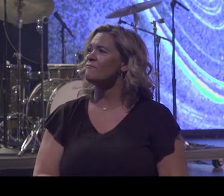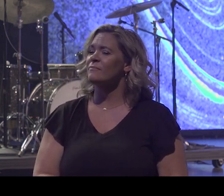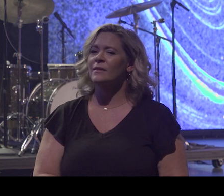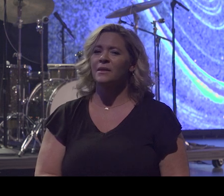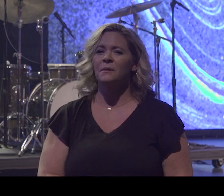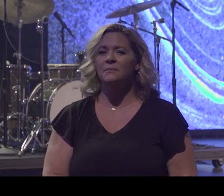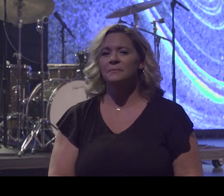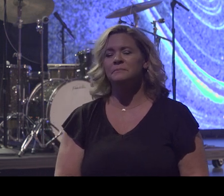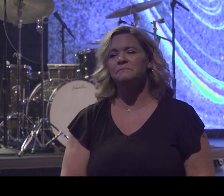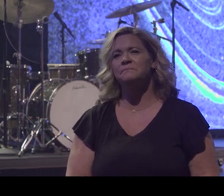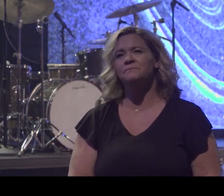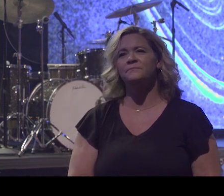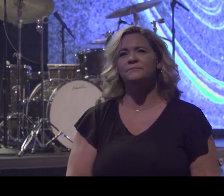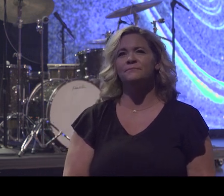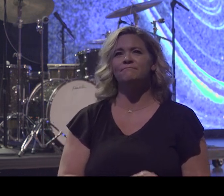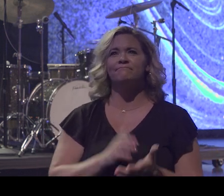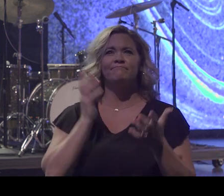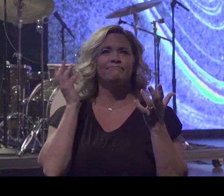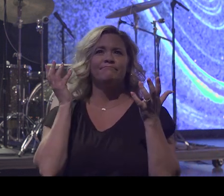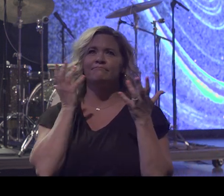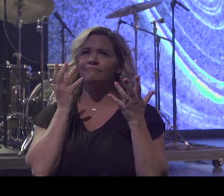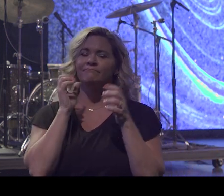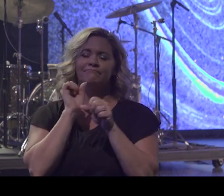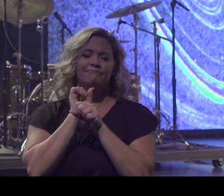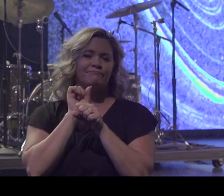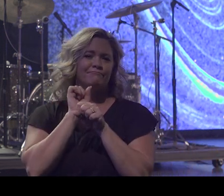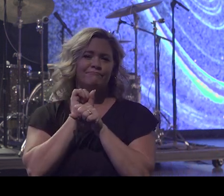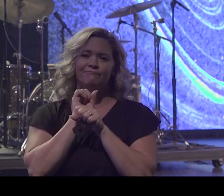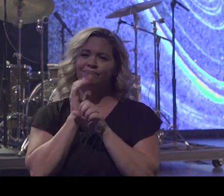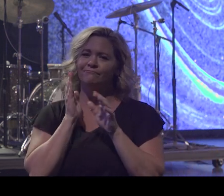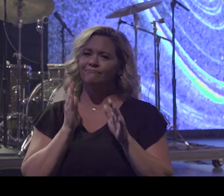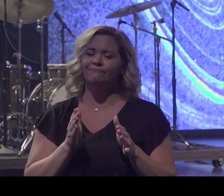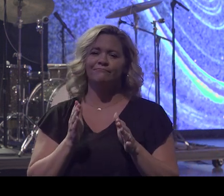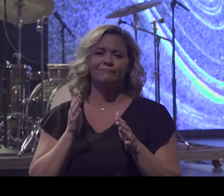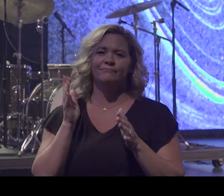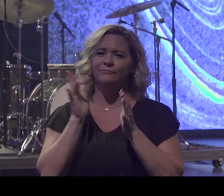The miracle maker of Jesus, turning water into wine.